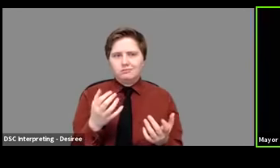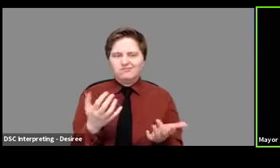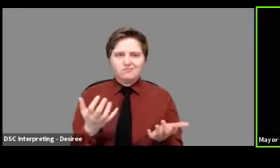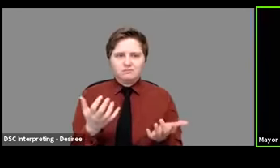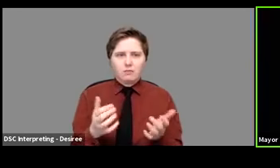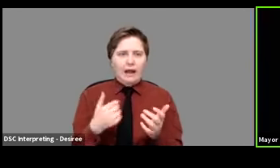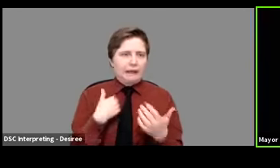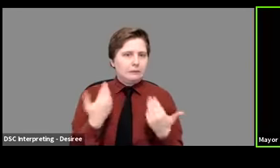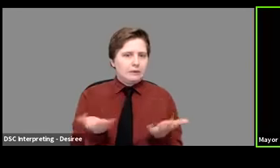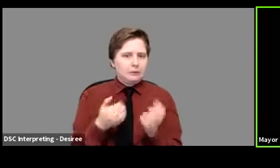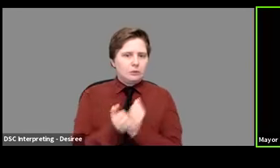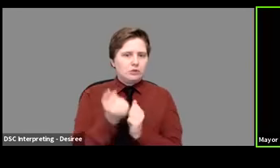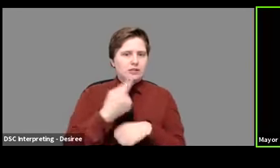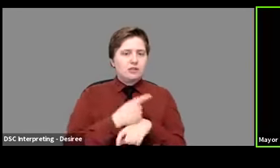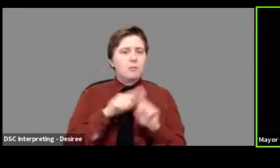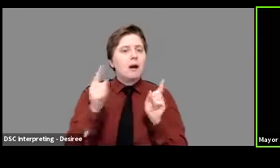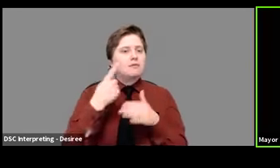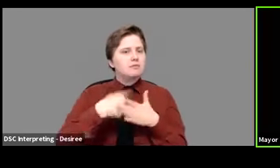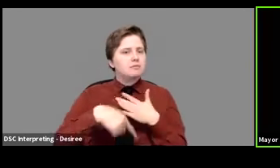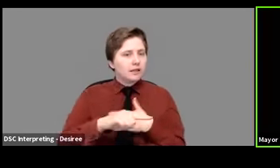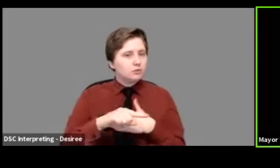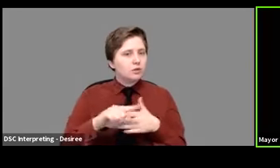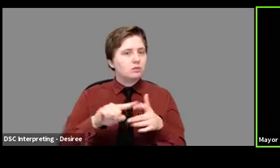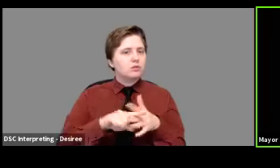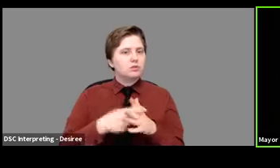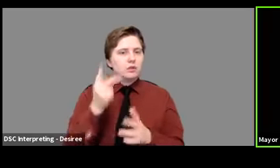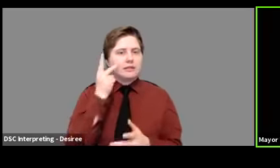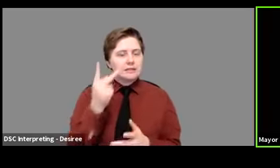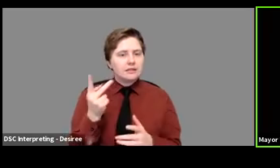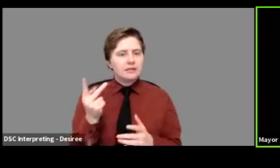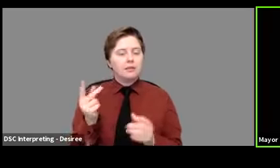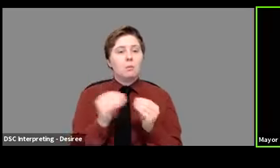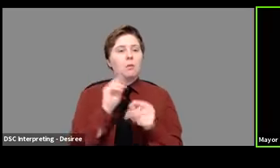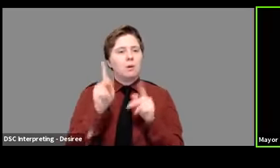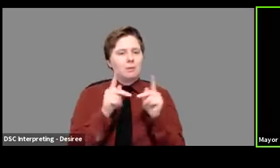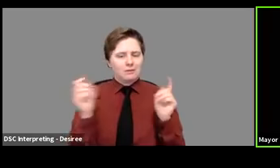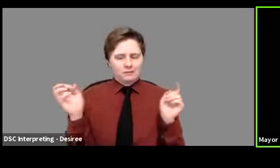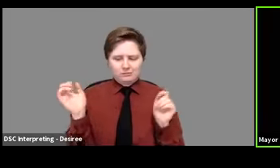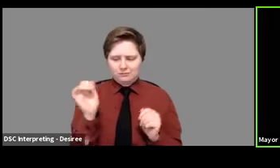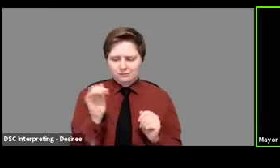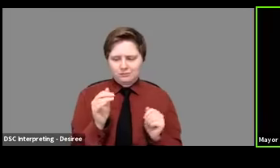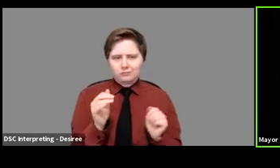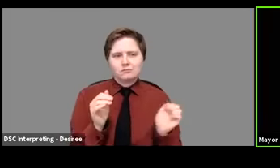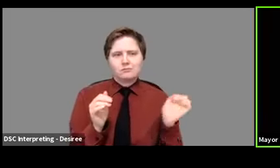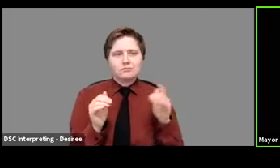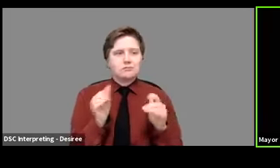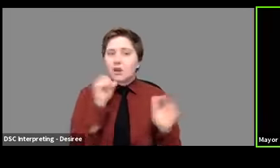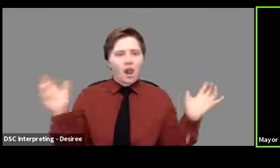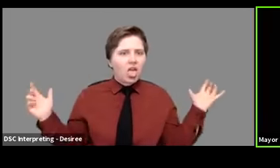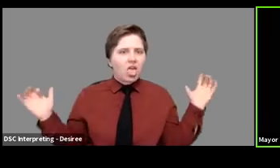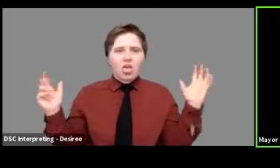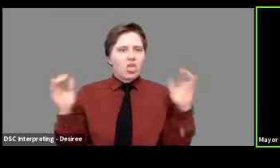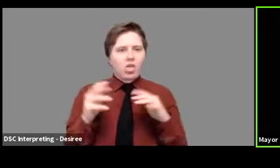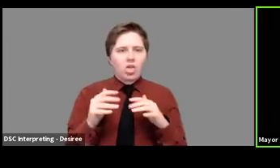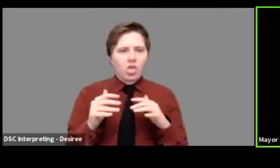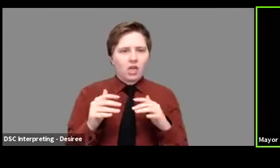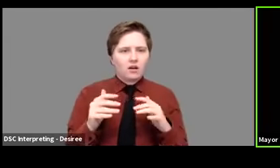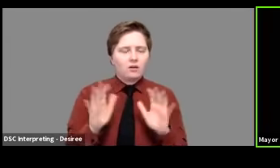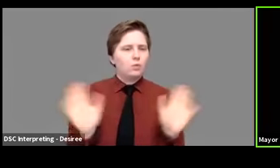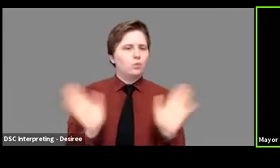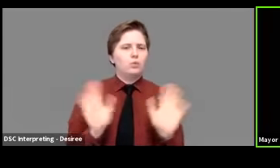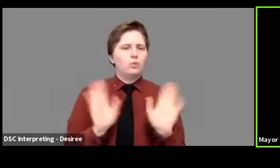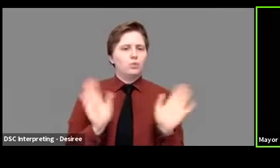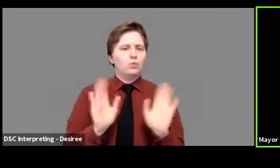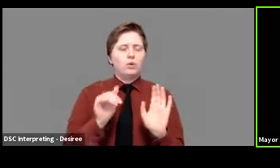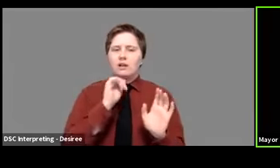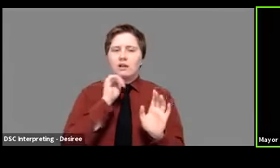I think next week we will start to see more people back in our building, not talking about opening it back